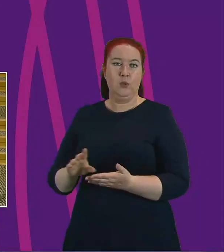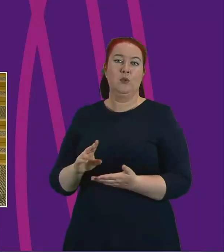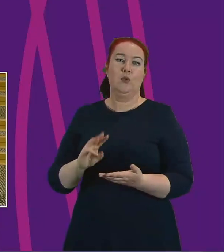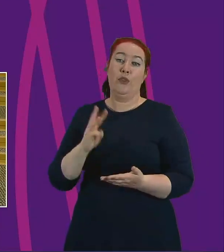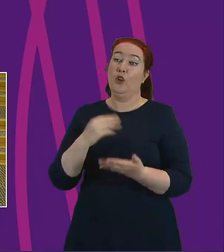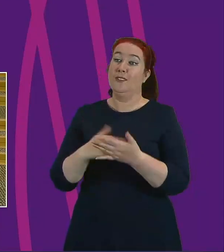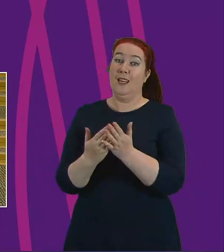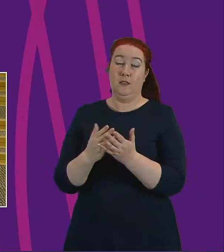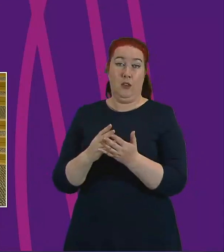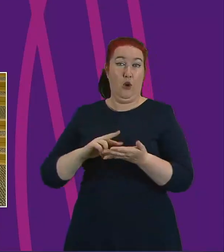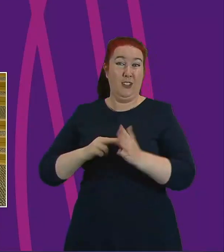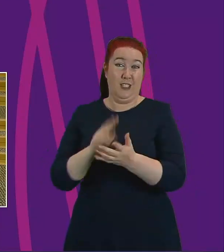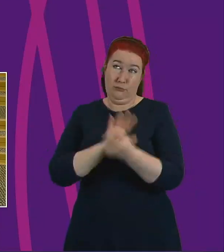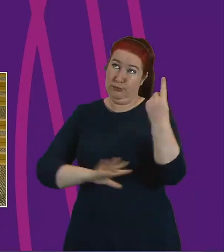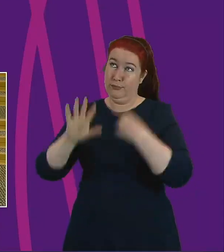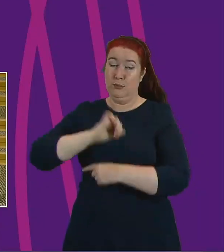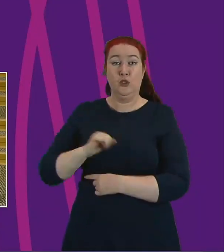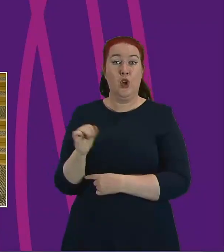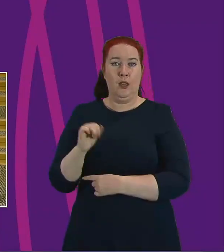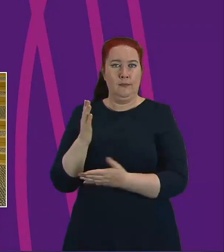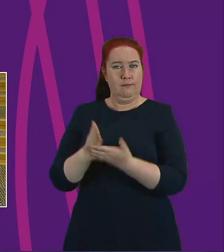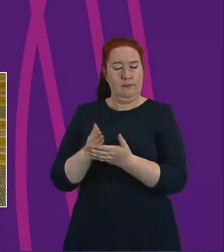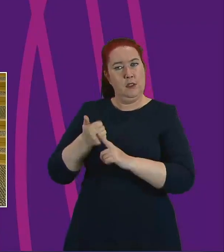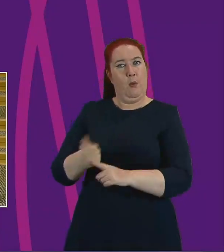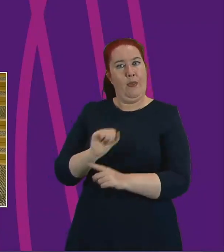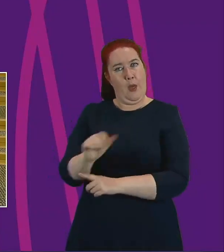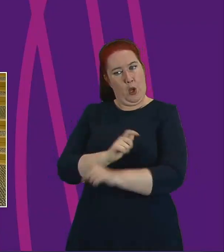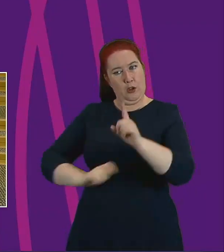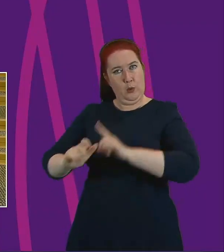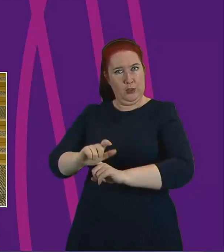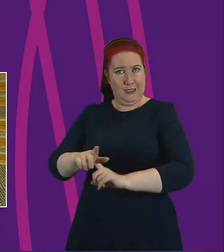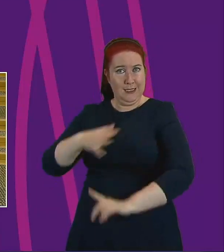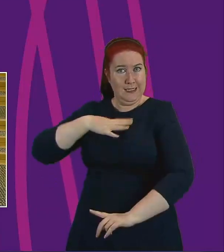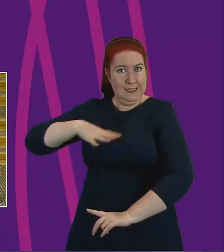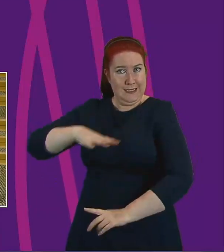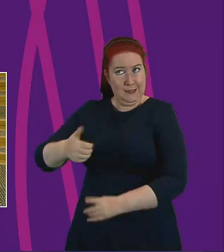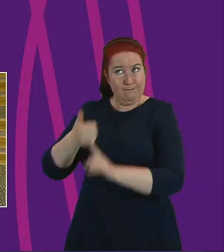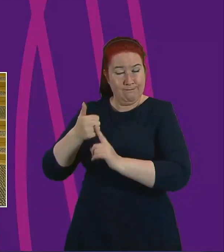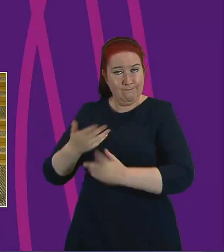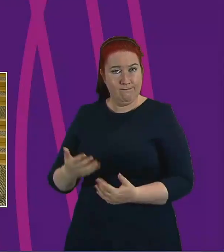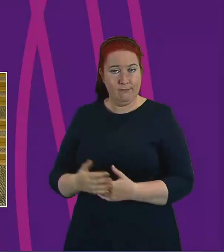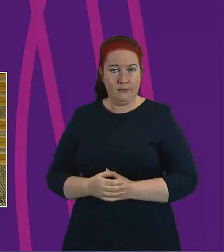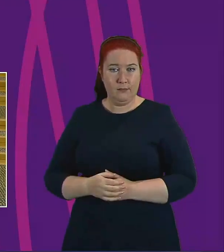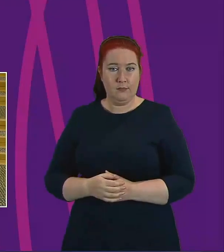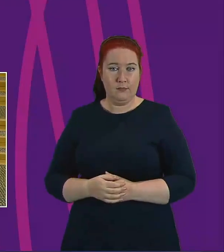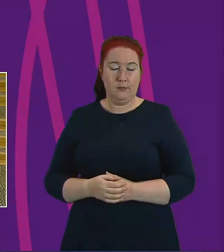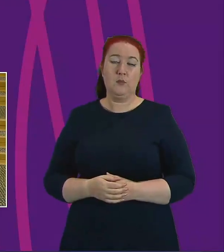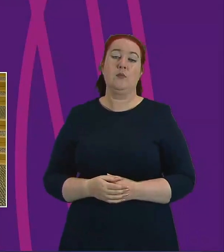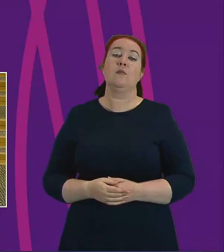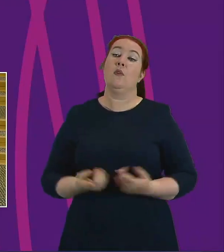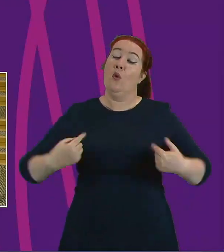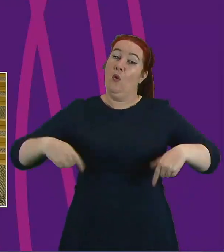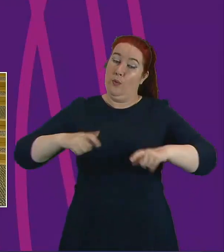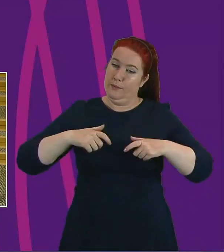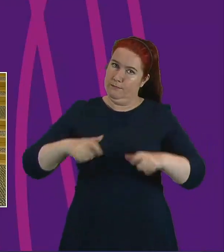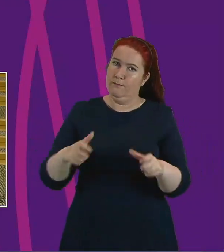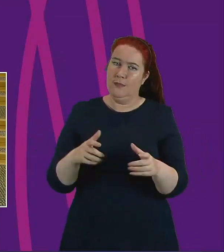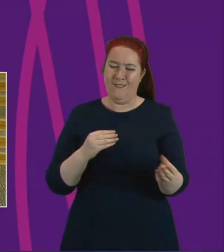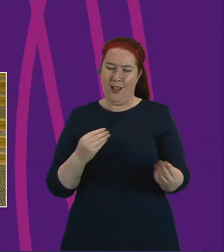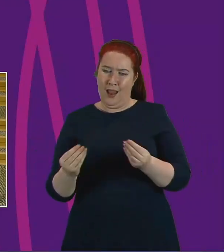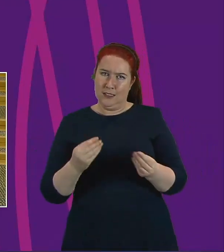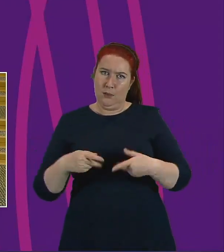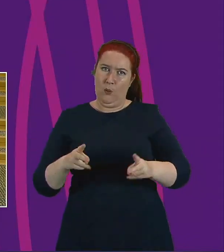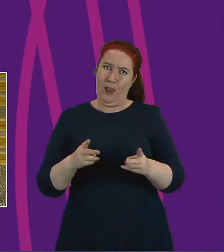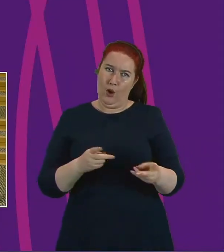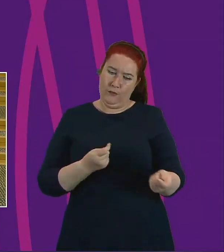down the country that are supporting communities in need at this time. And we continue to manage these funds flexibly to ensure the